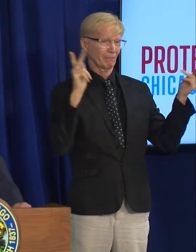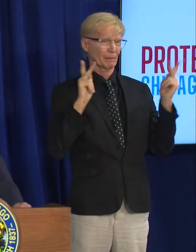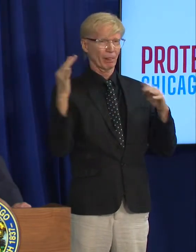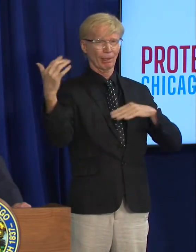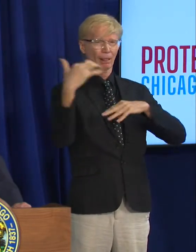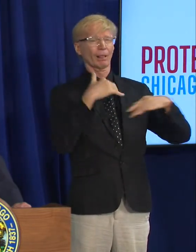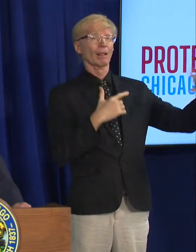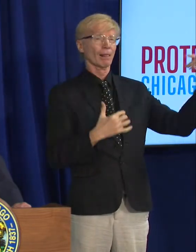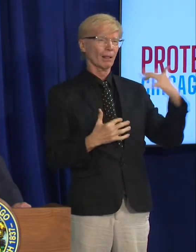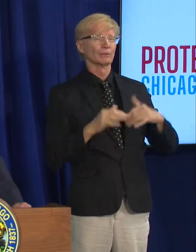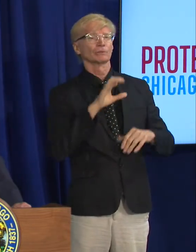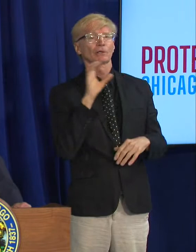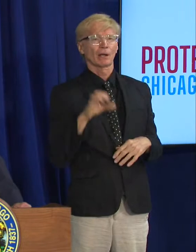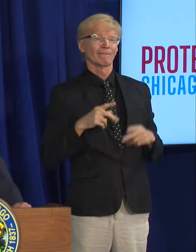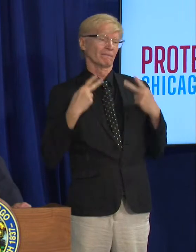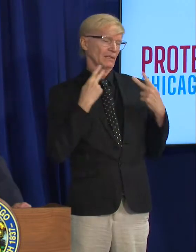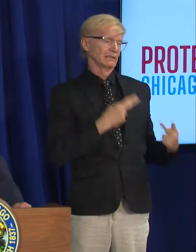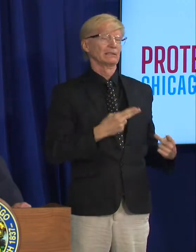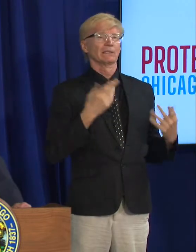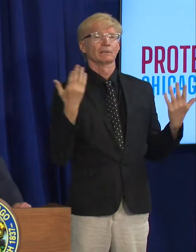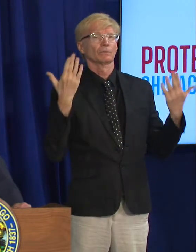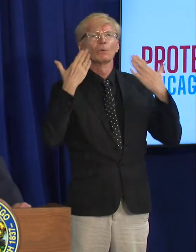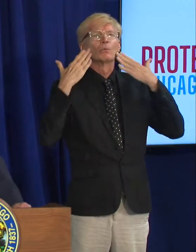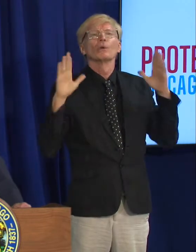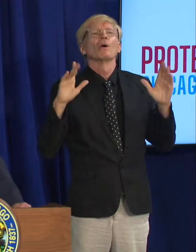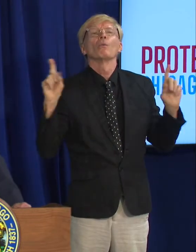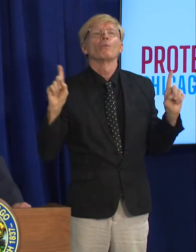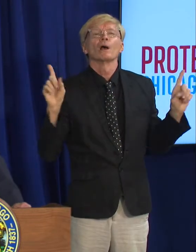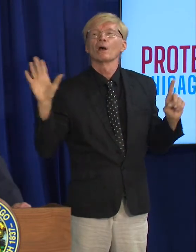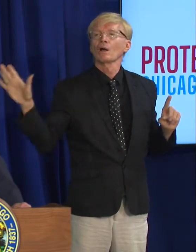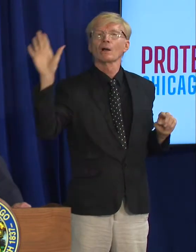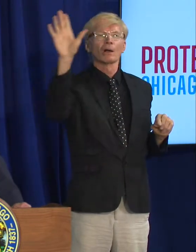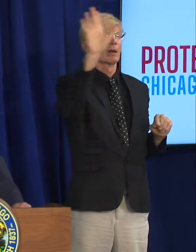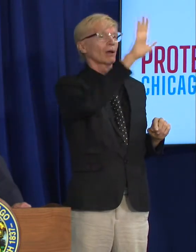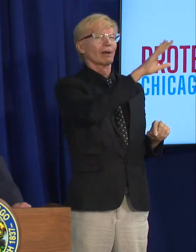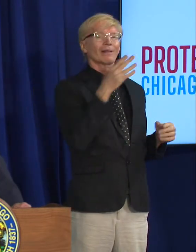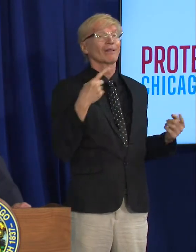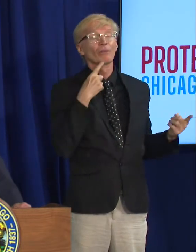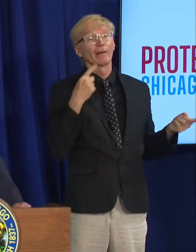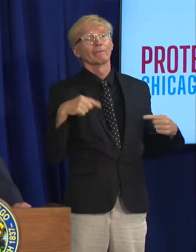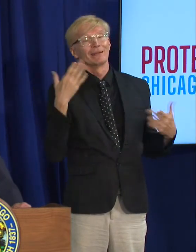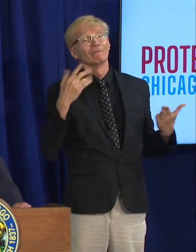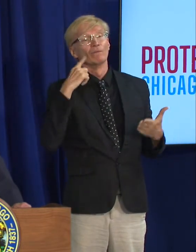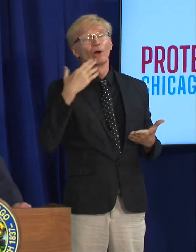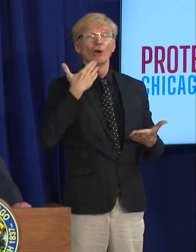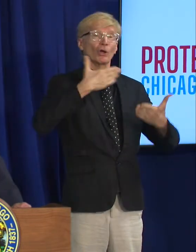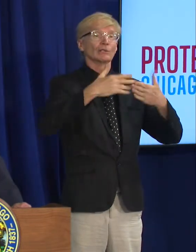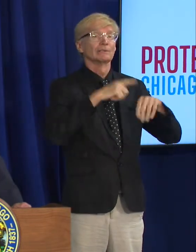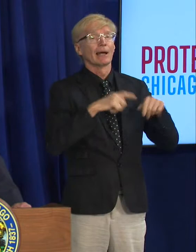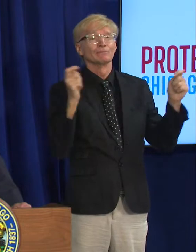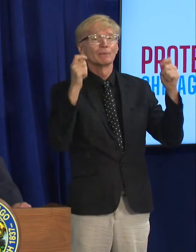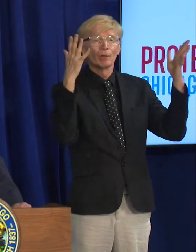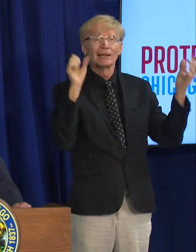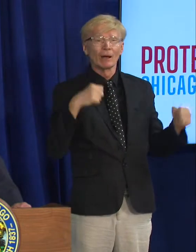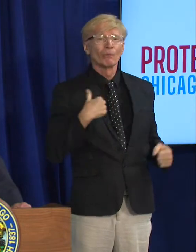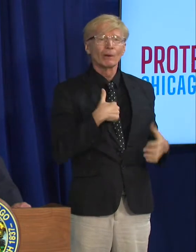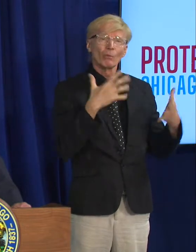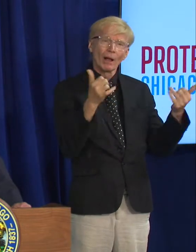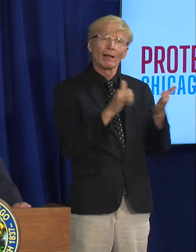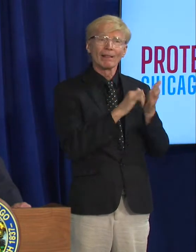we don't know what what they're doing they're here for a good time we want everyone to have a good time to enjoy